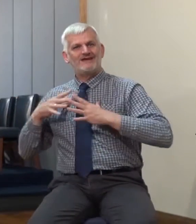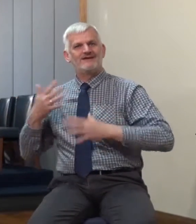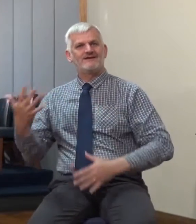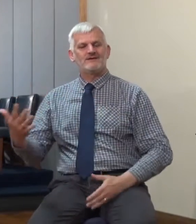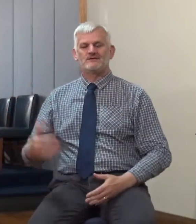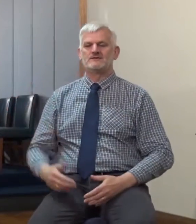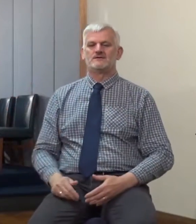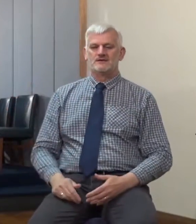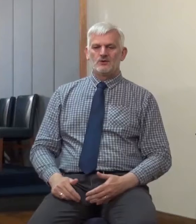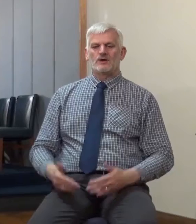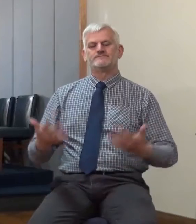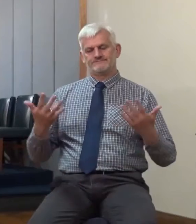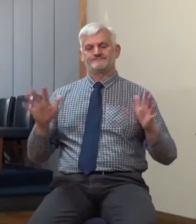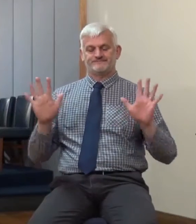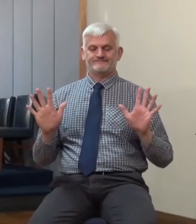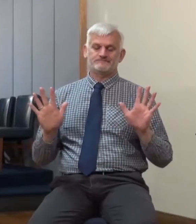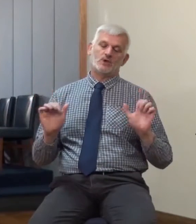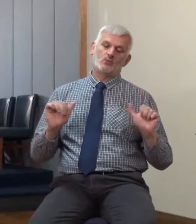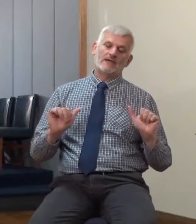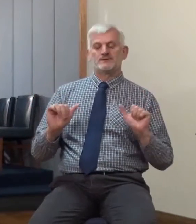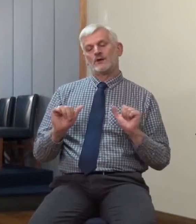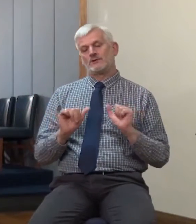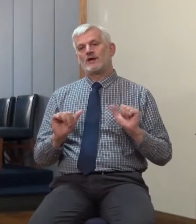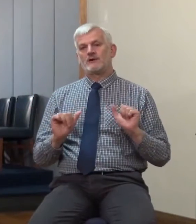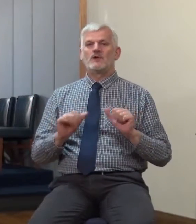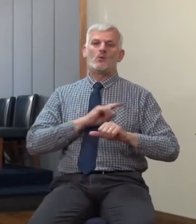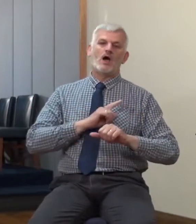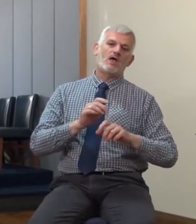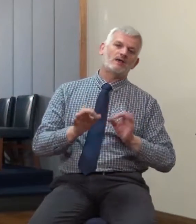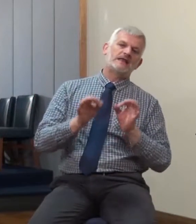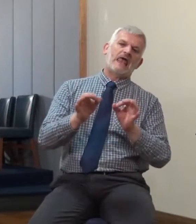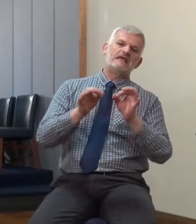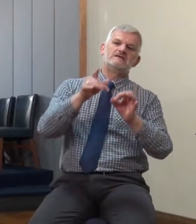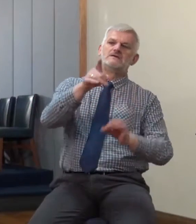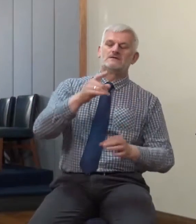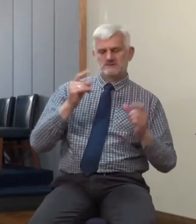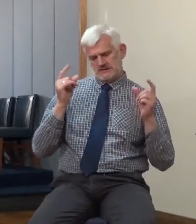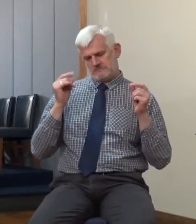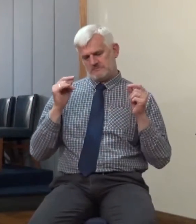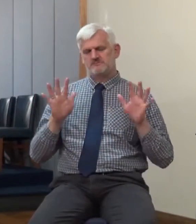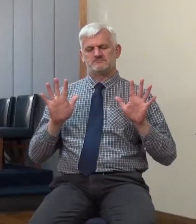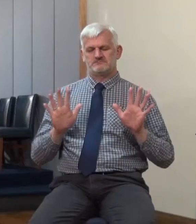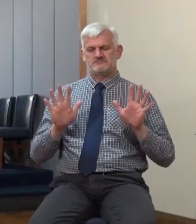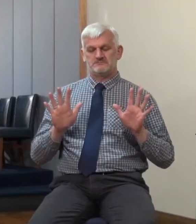the bridegroom tarried, they all slumbered and slept. And at midnight there was a cry made,